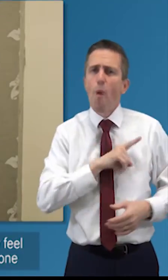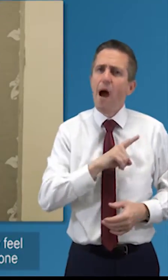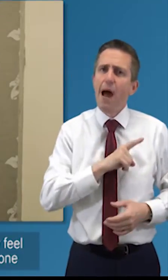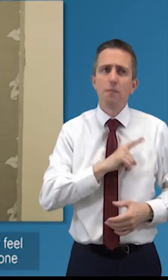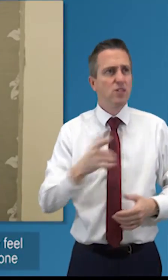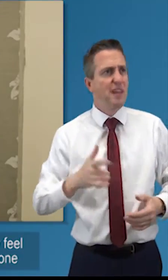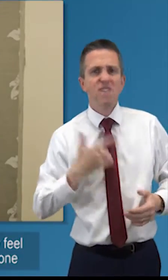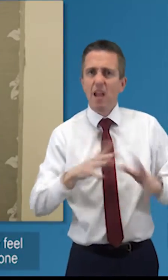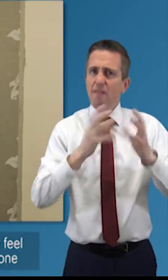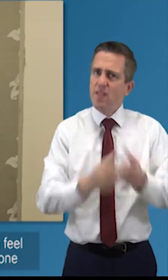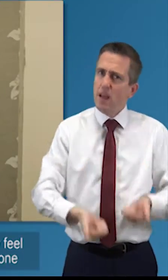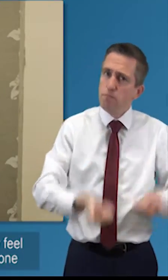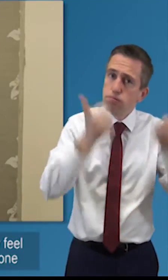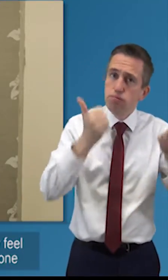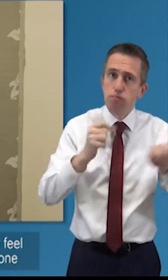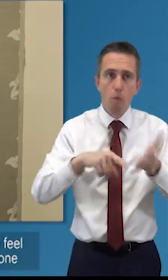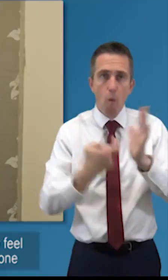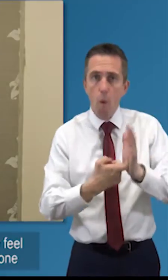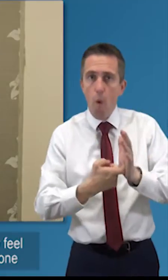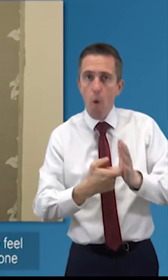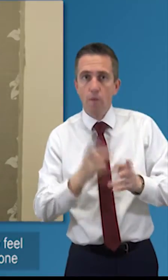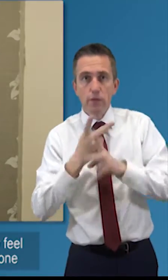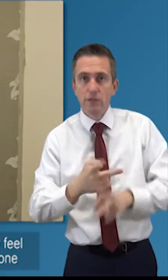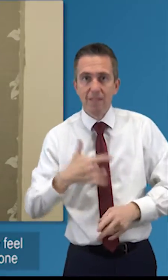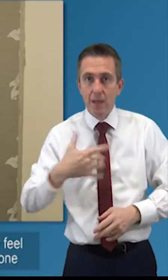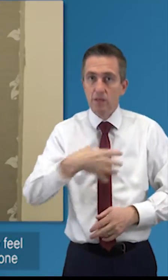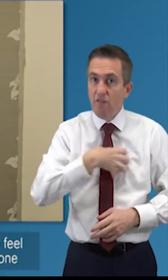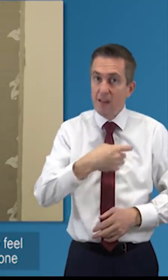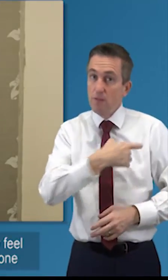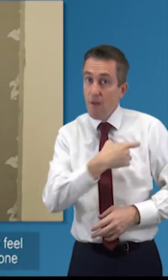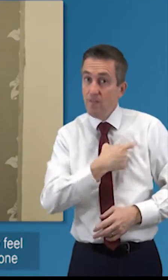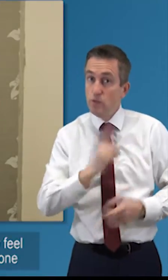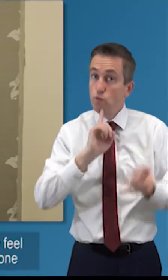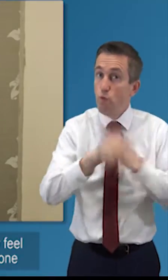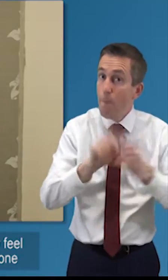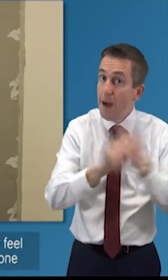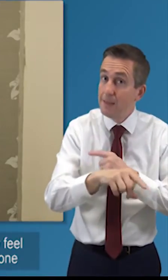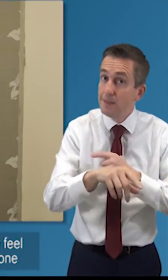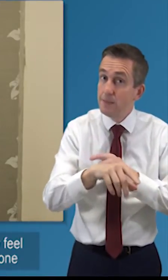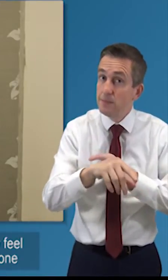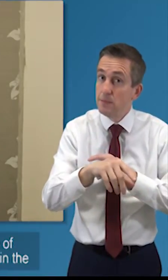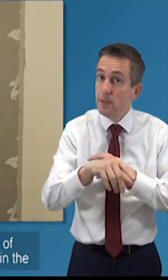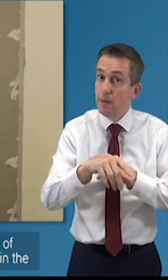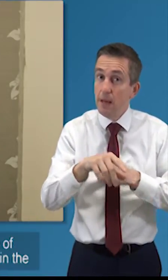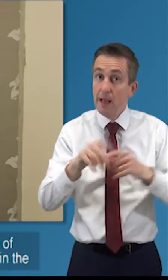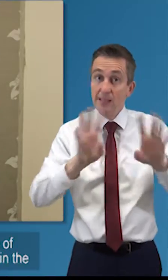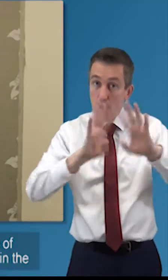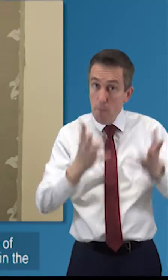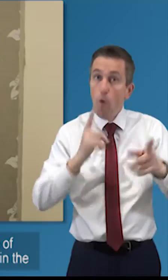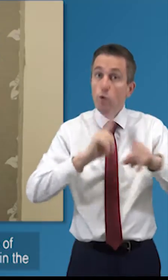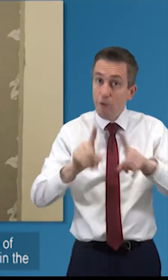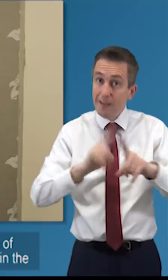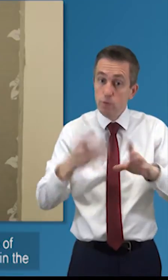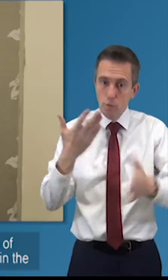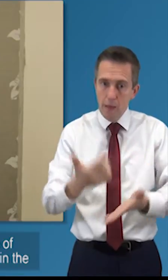is it because they feel frightened or reluctant to contribute and is everyone collectively